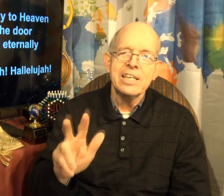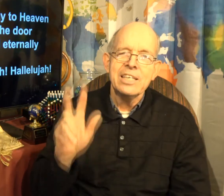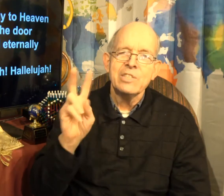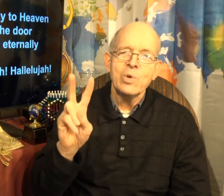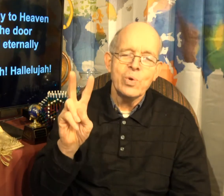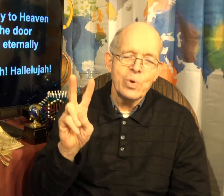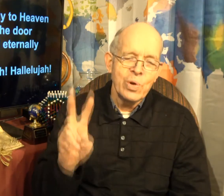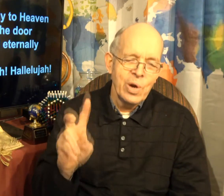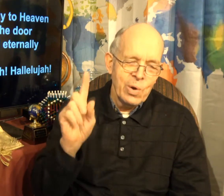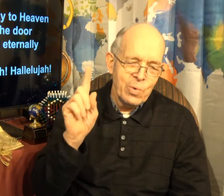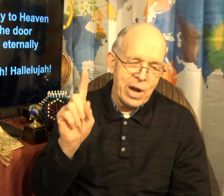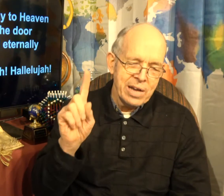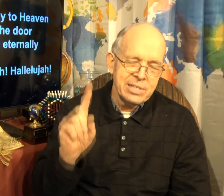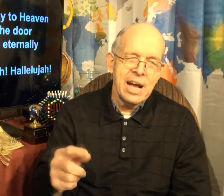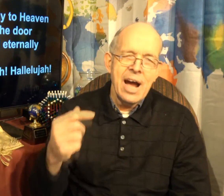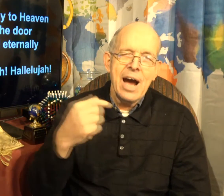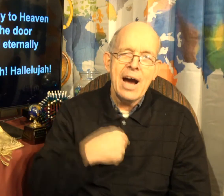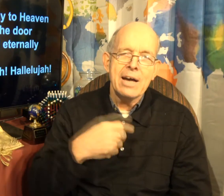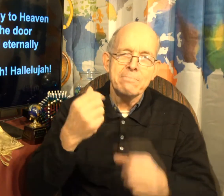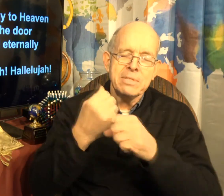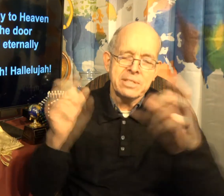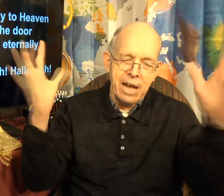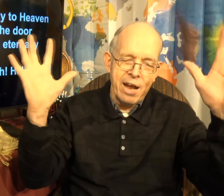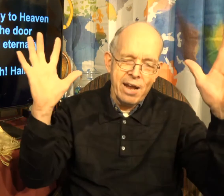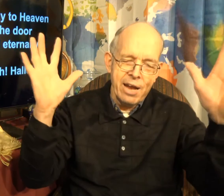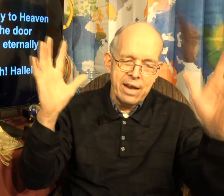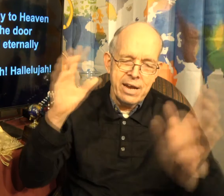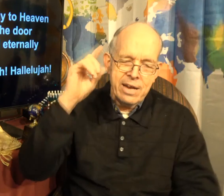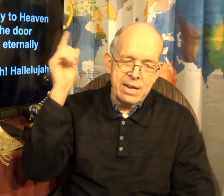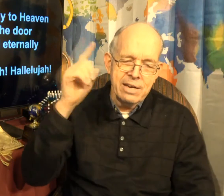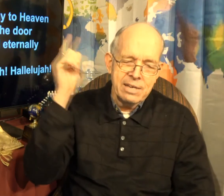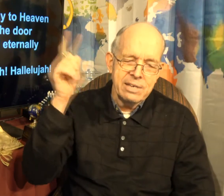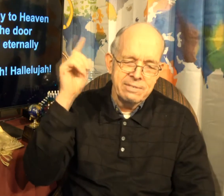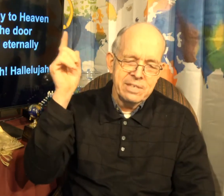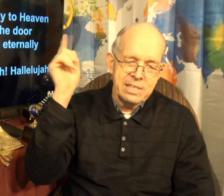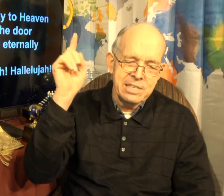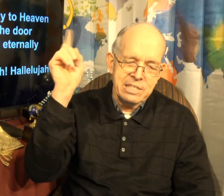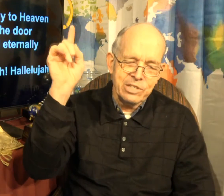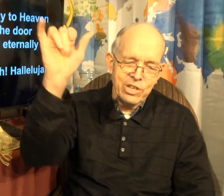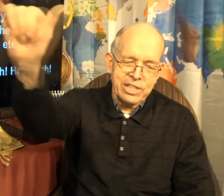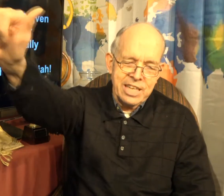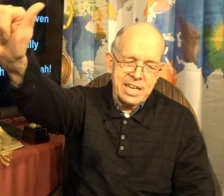two, one. I am staying into the sea.